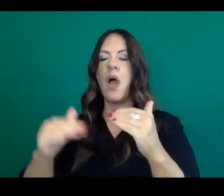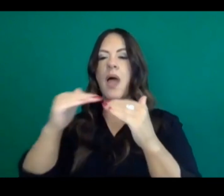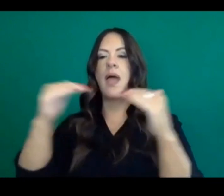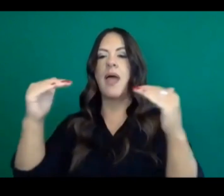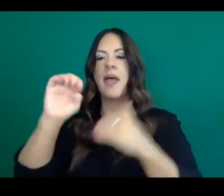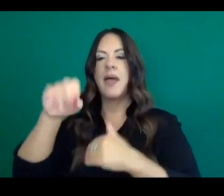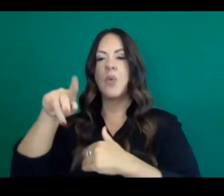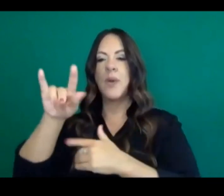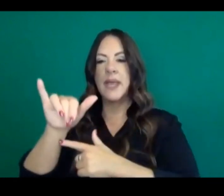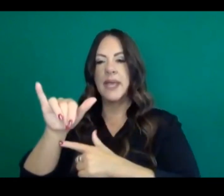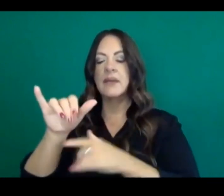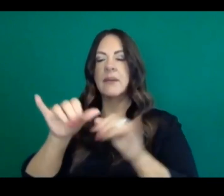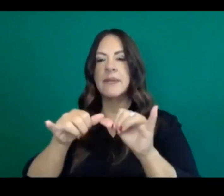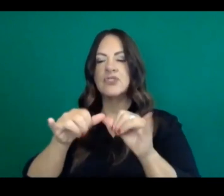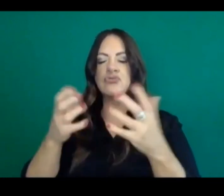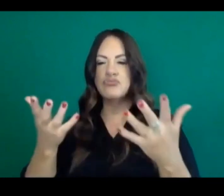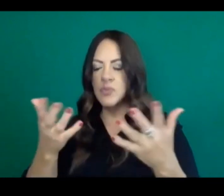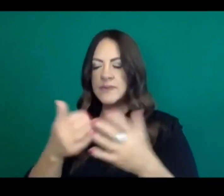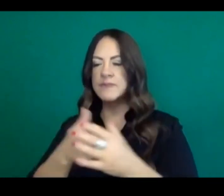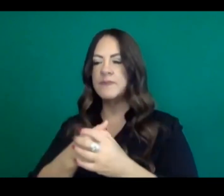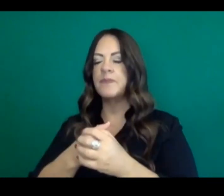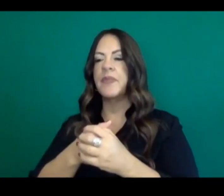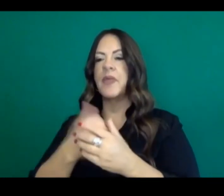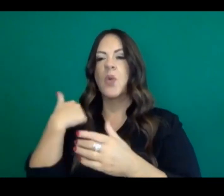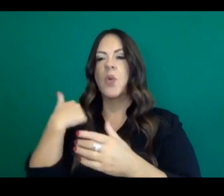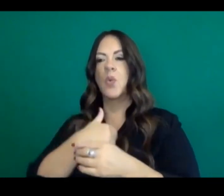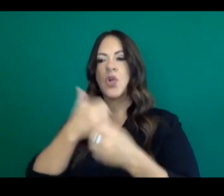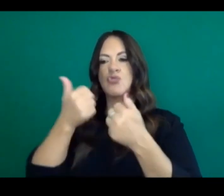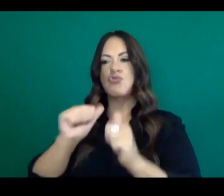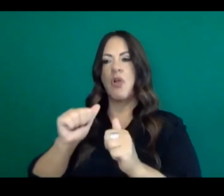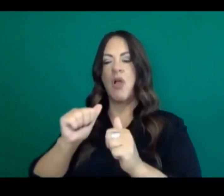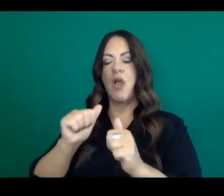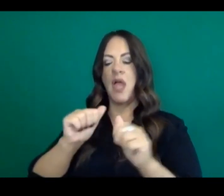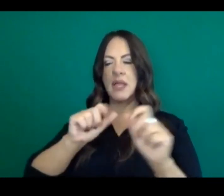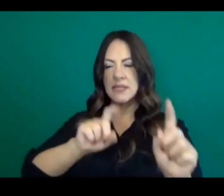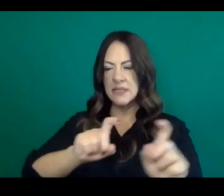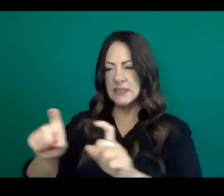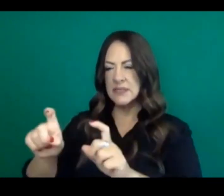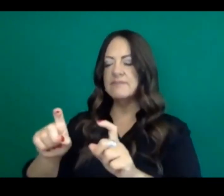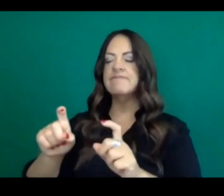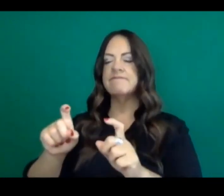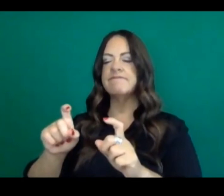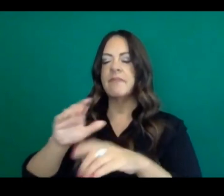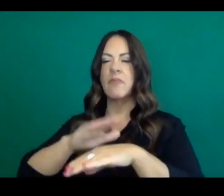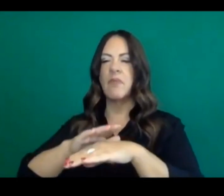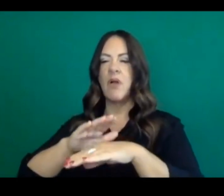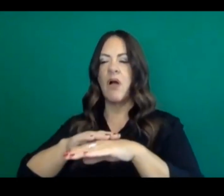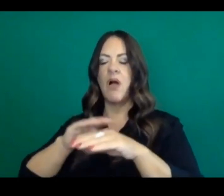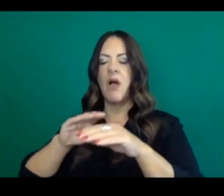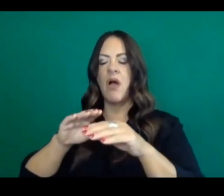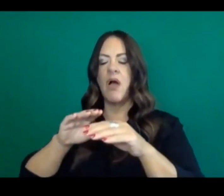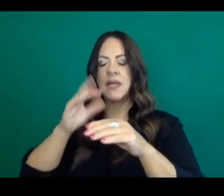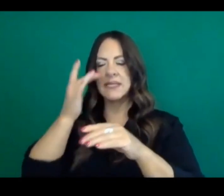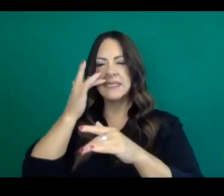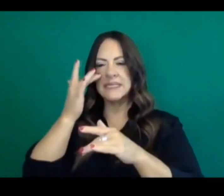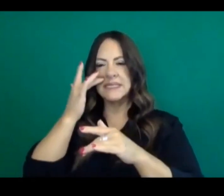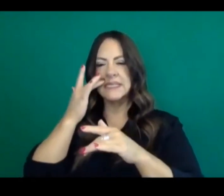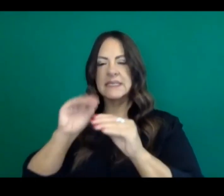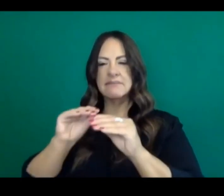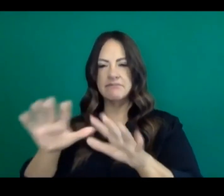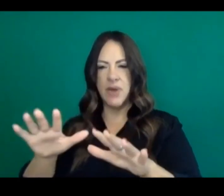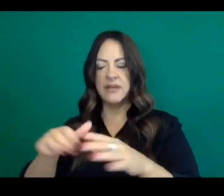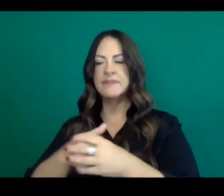really, uh, what we think are tried and true metrics around epidemiology and test positivity